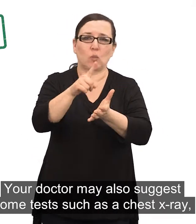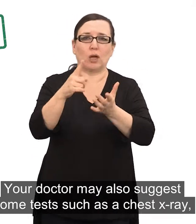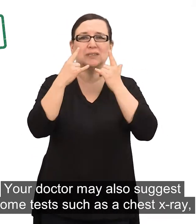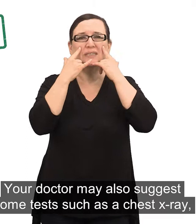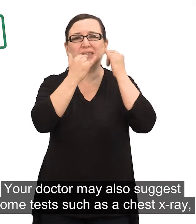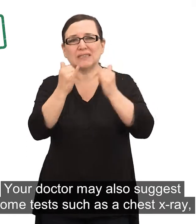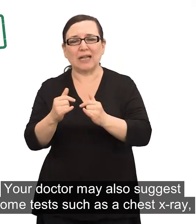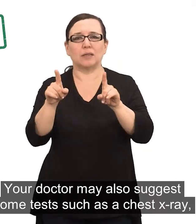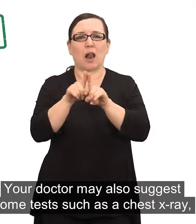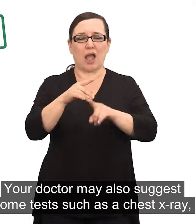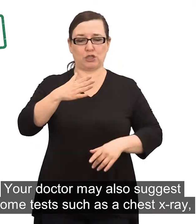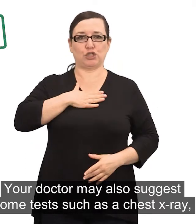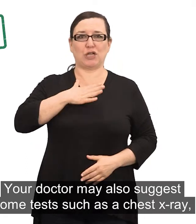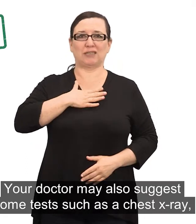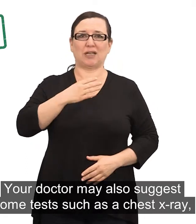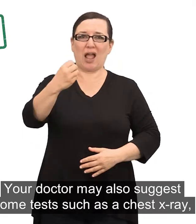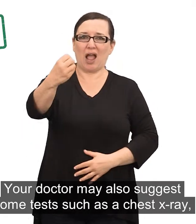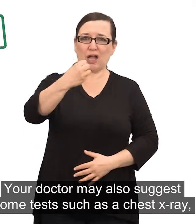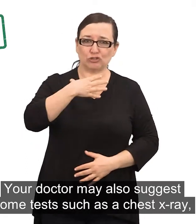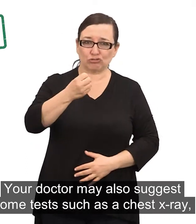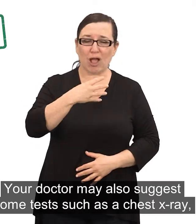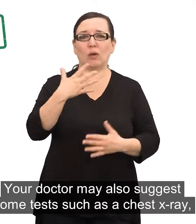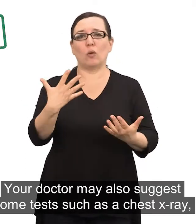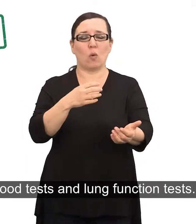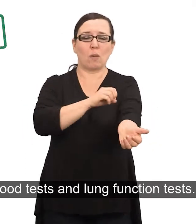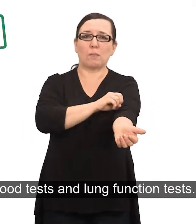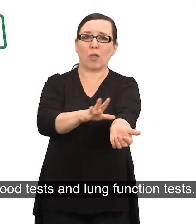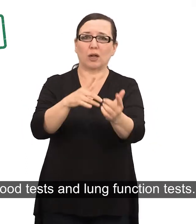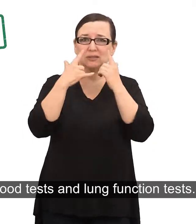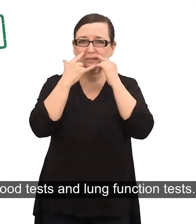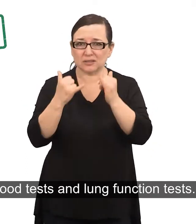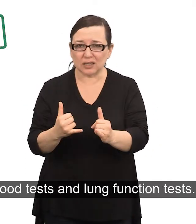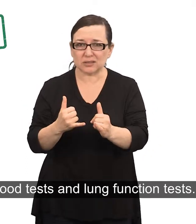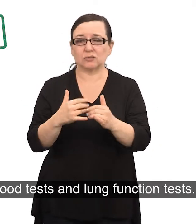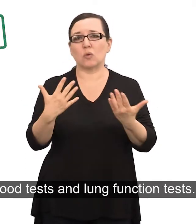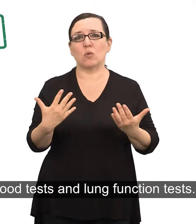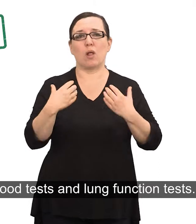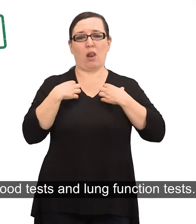chest x-ray, blood tests and lung function tests.